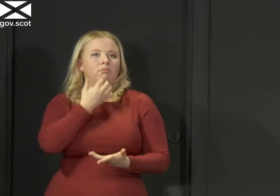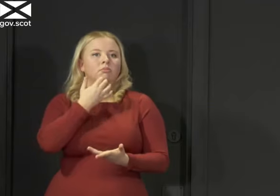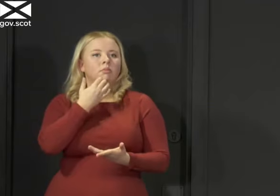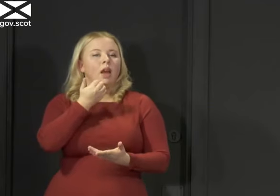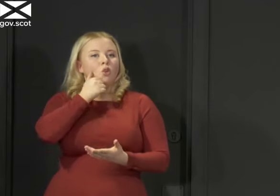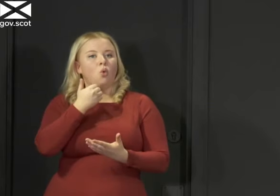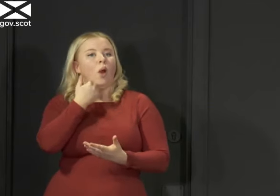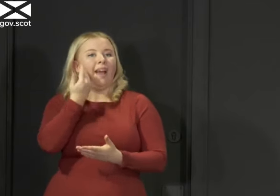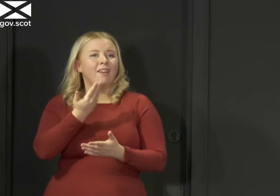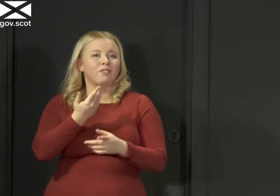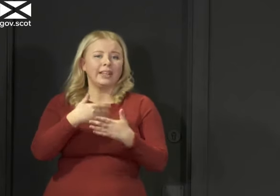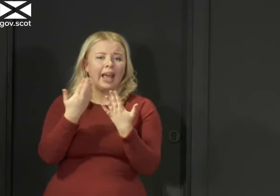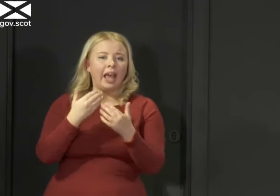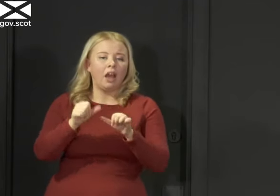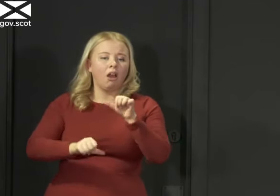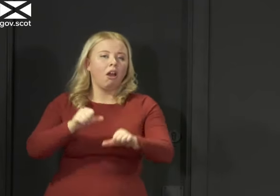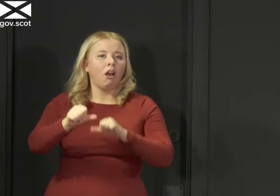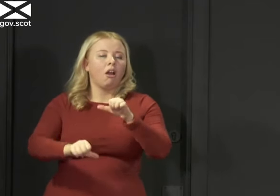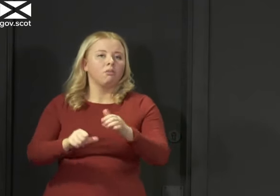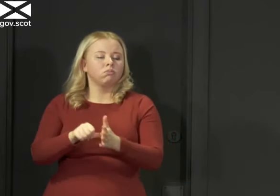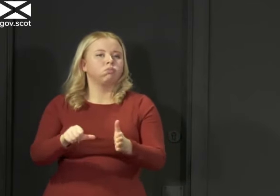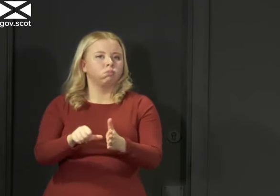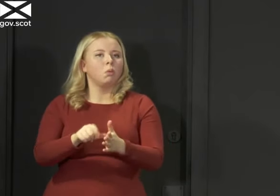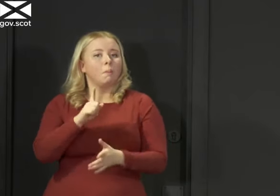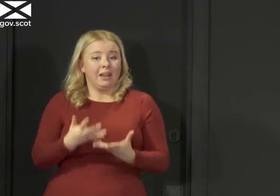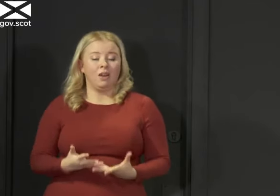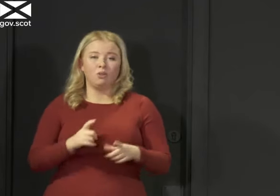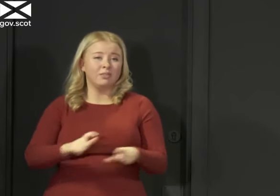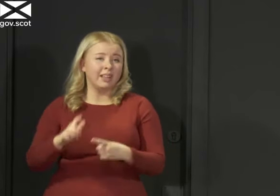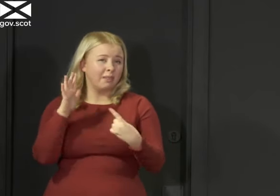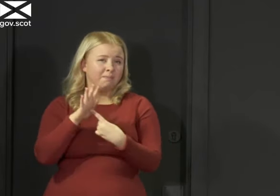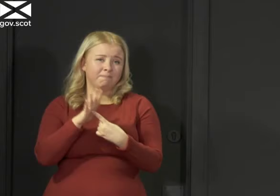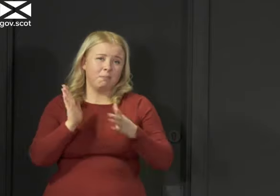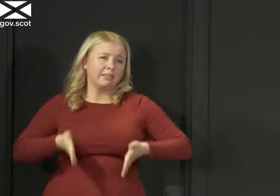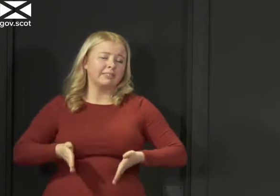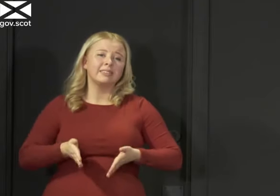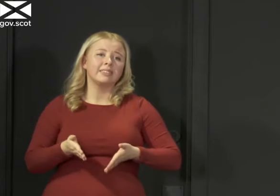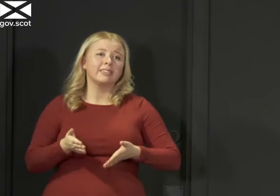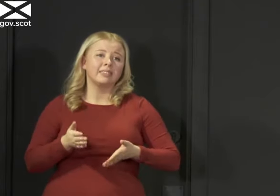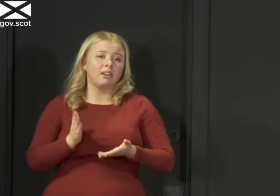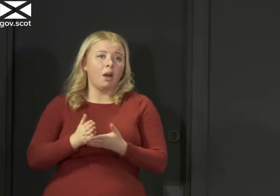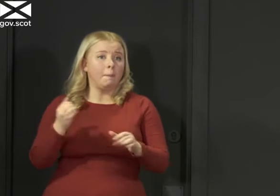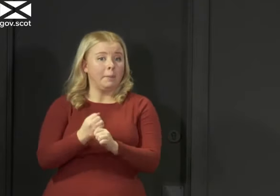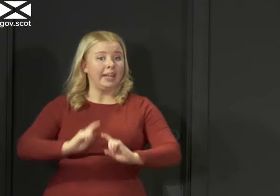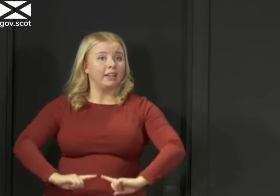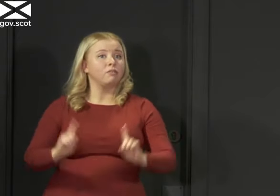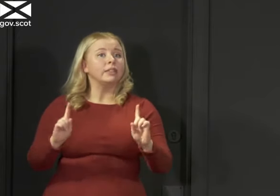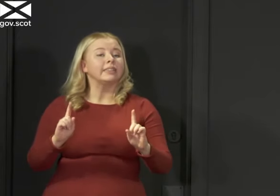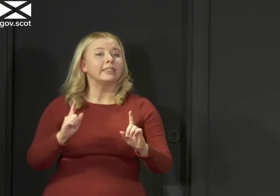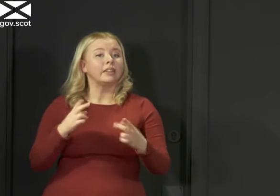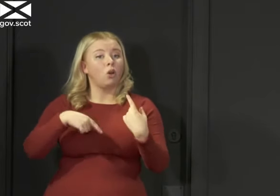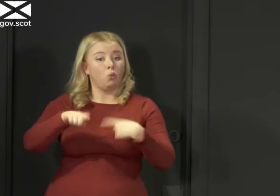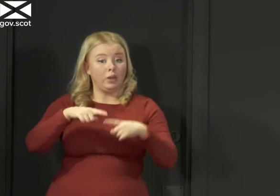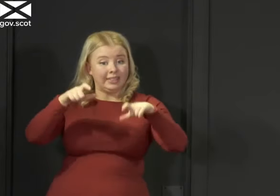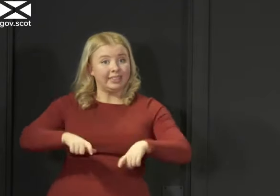with every day that passes. But right now, it is still necessary, and it is making a difference. By staying at home, we are